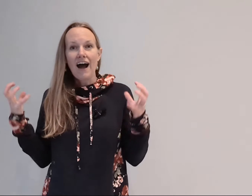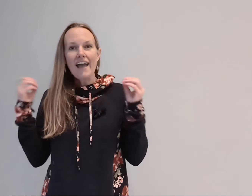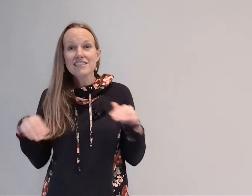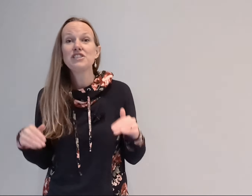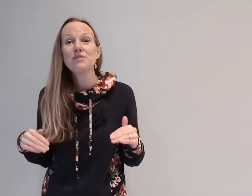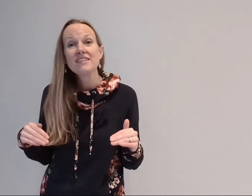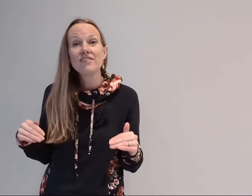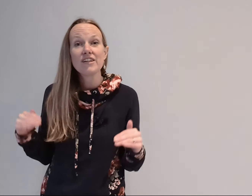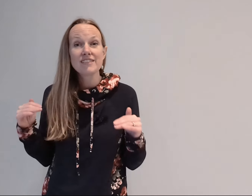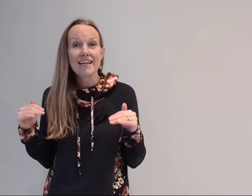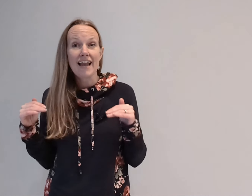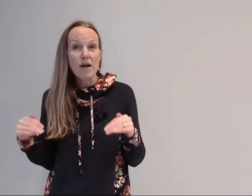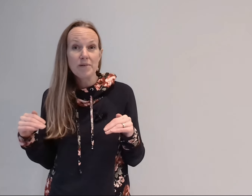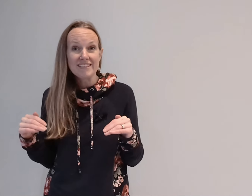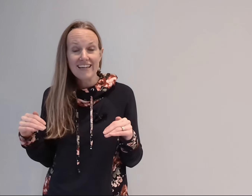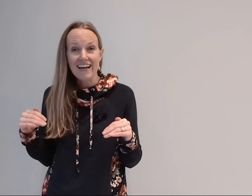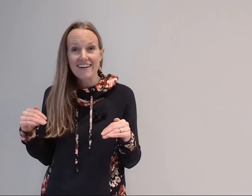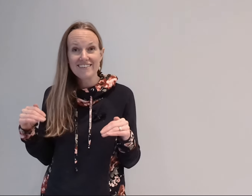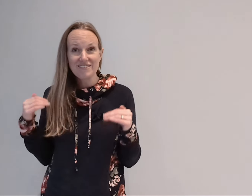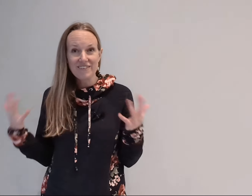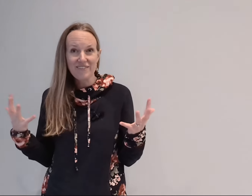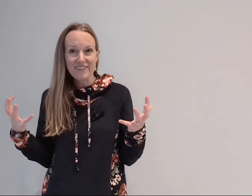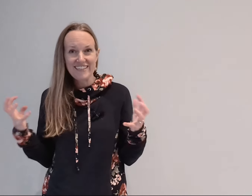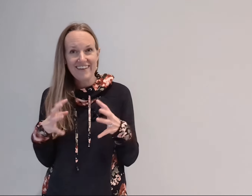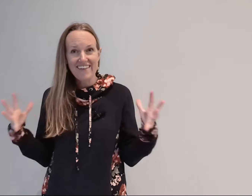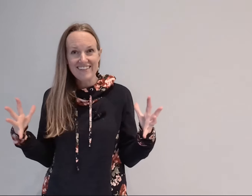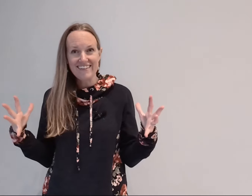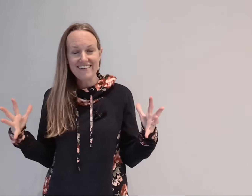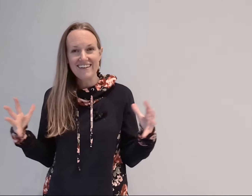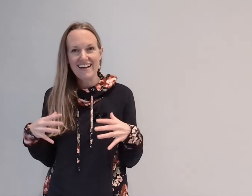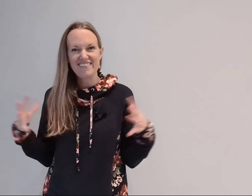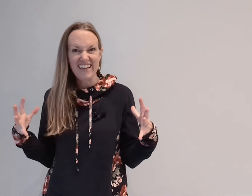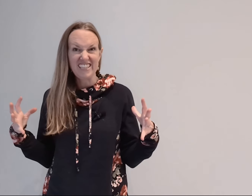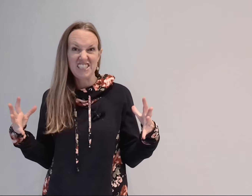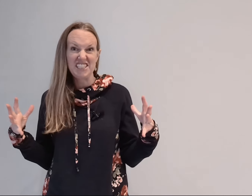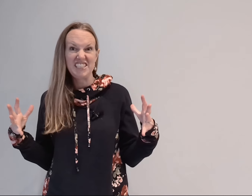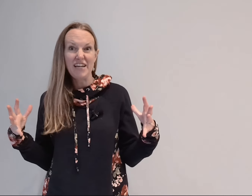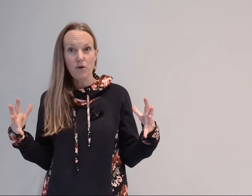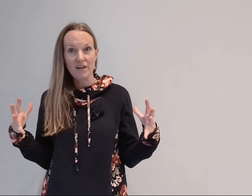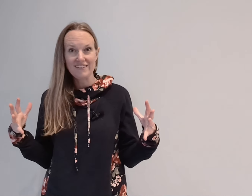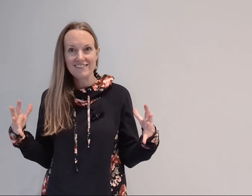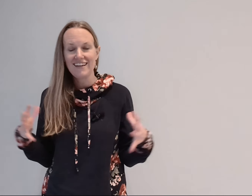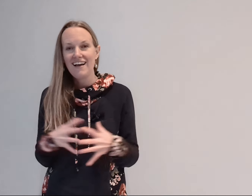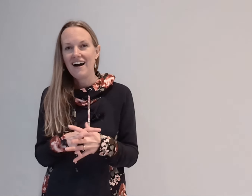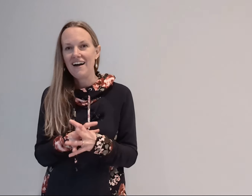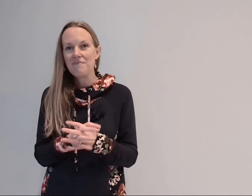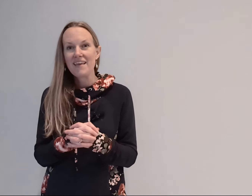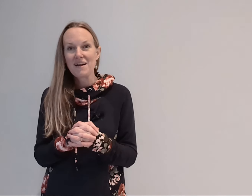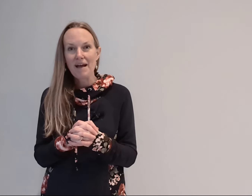i actually shoot these videos in an outbuilding at our house we're really fortunate we have a little kind of like a shed quarters um in our